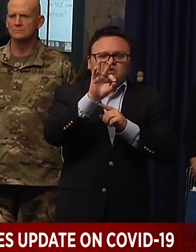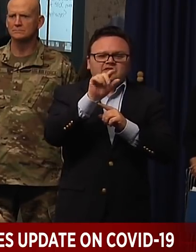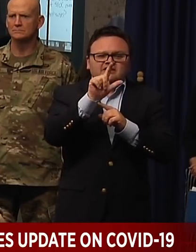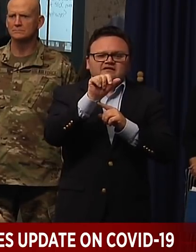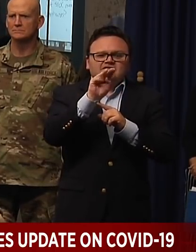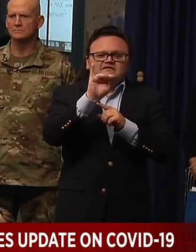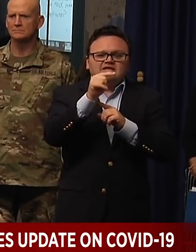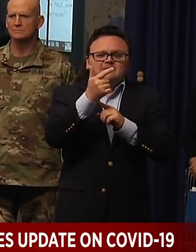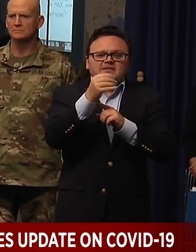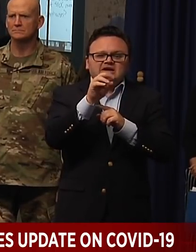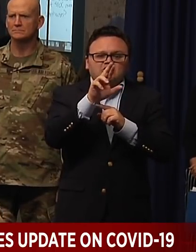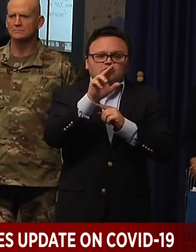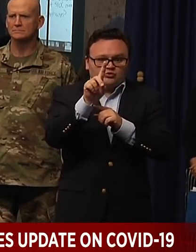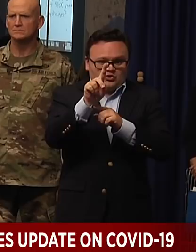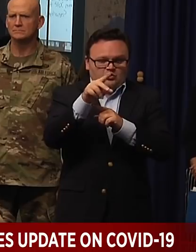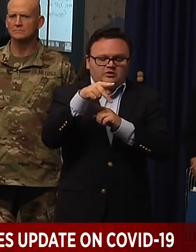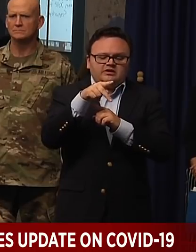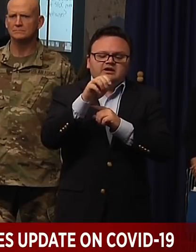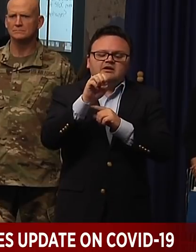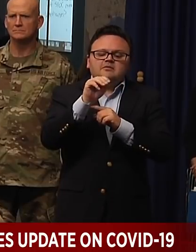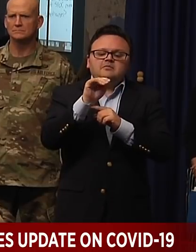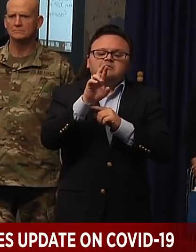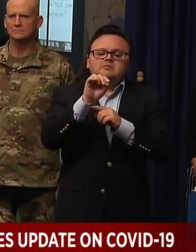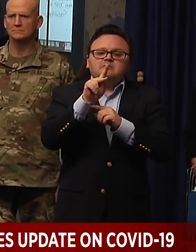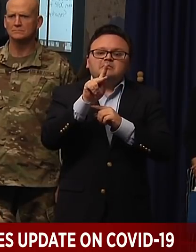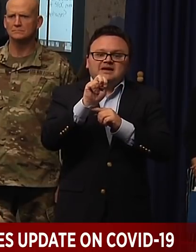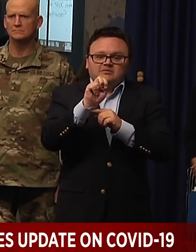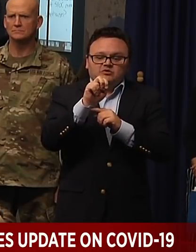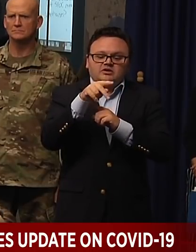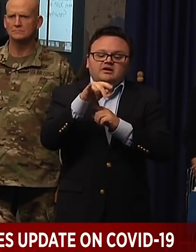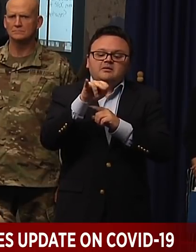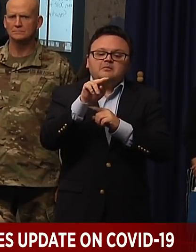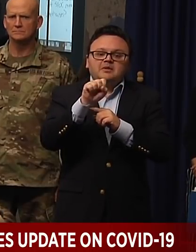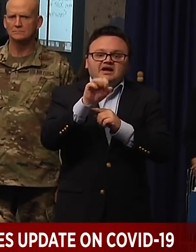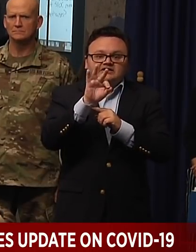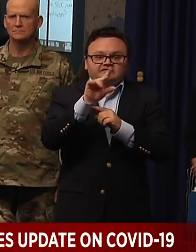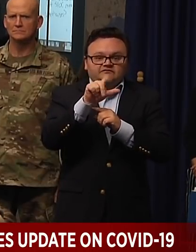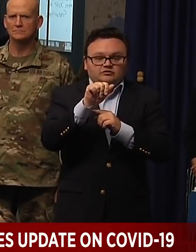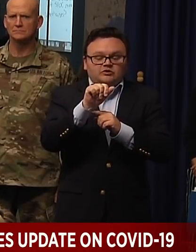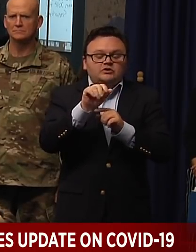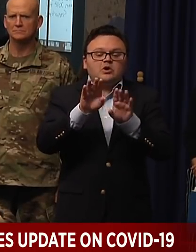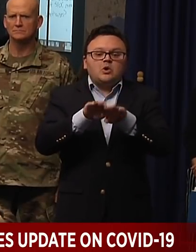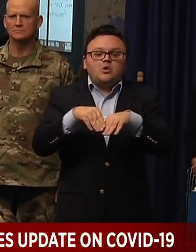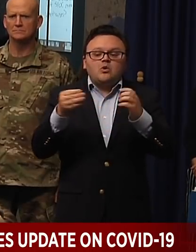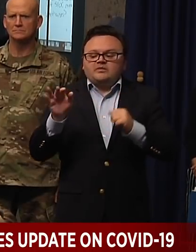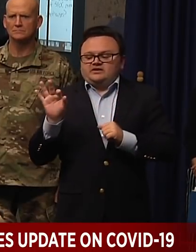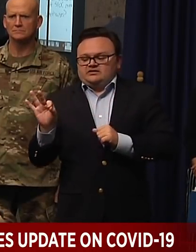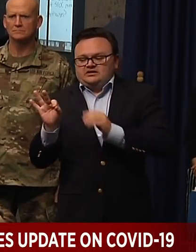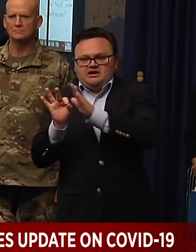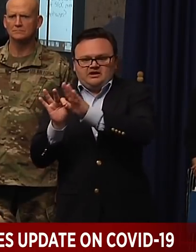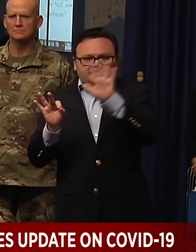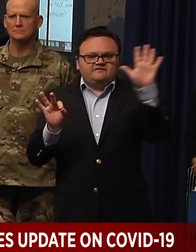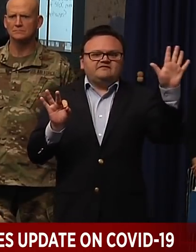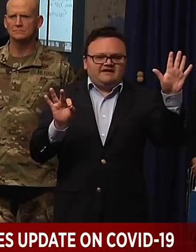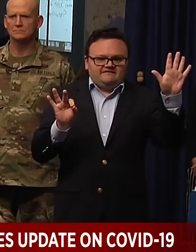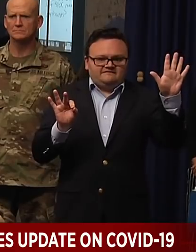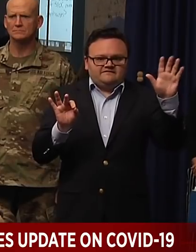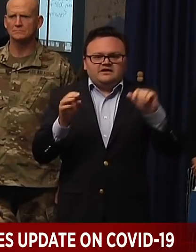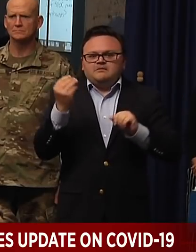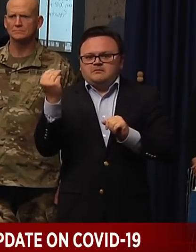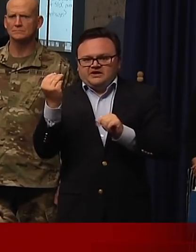And really, the only thing you can do is go into the main gate. Hours of operation, 9 a.m. to 5, Monday through Sunday,